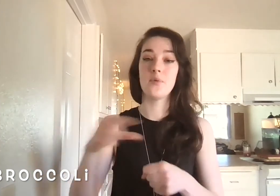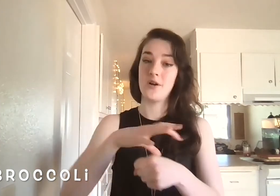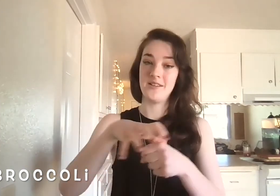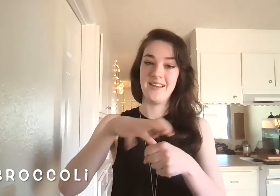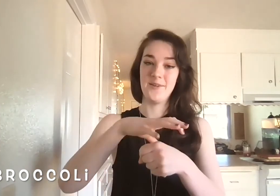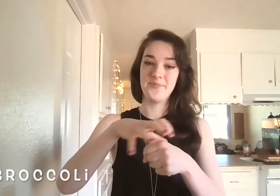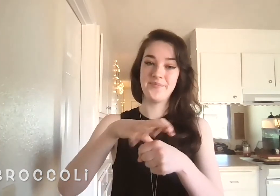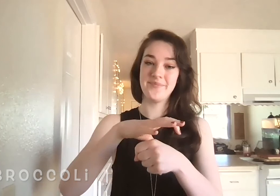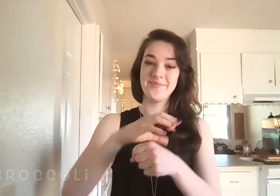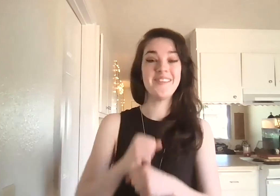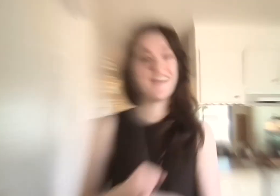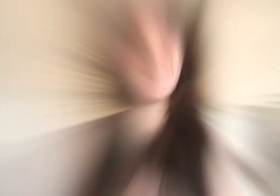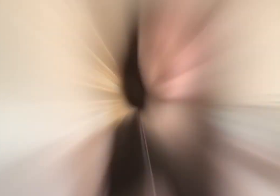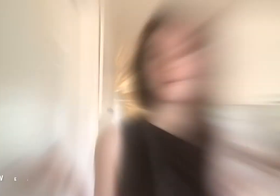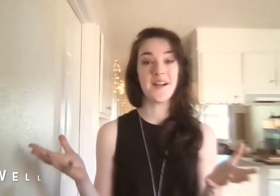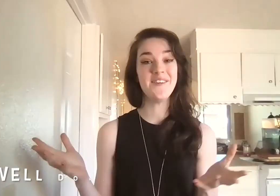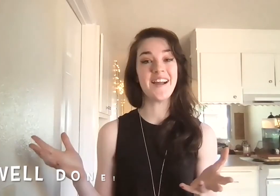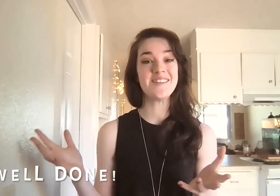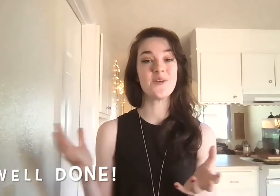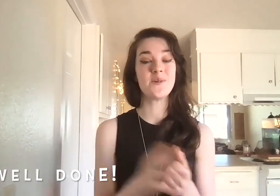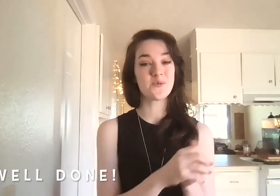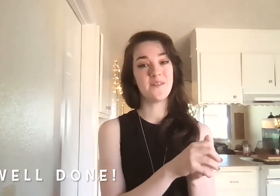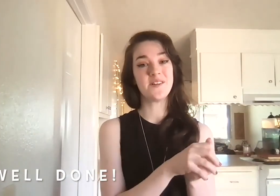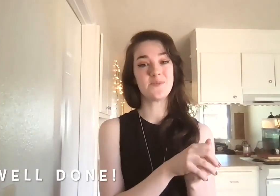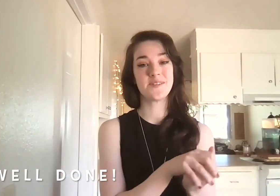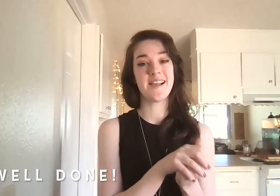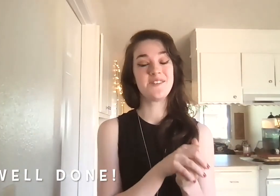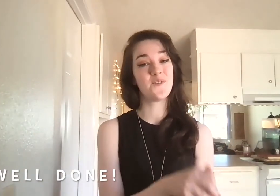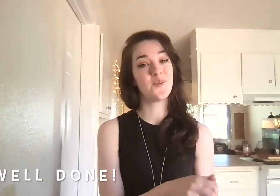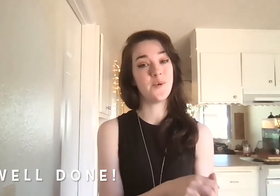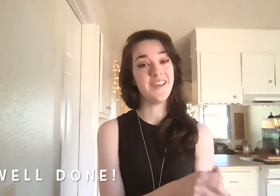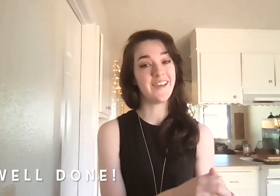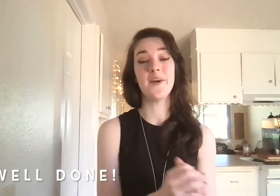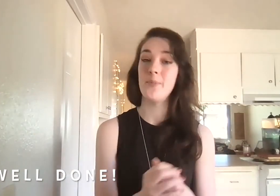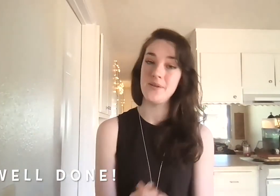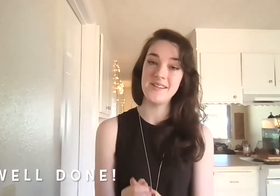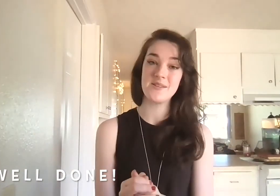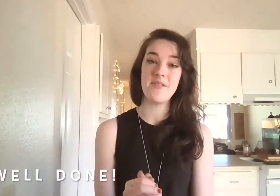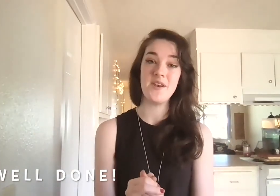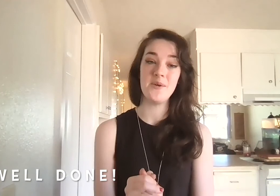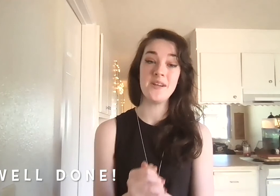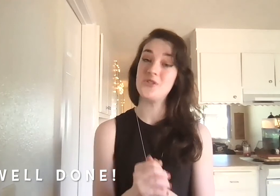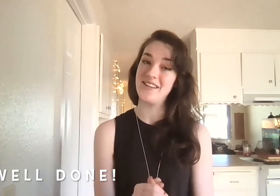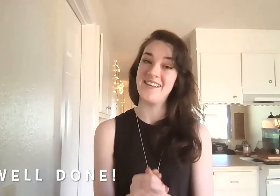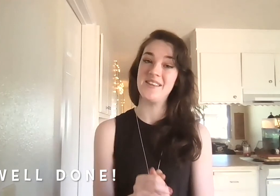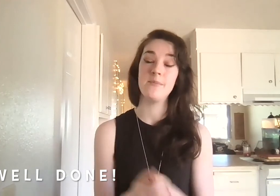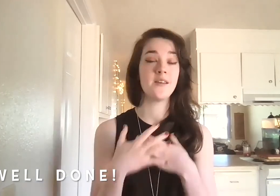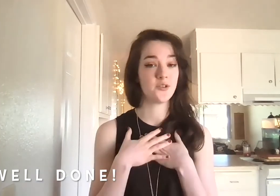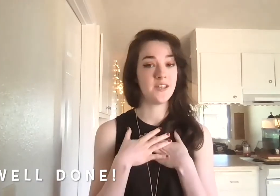Broccoli. Nice. All right, you guys. So those were our vegetable signs for the week. I hope you learnt something new and enjoyed learning them. I sure did.